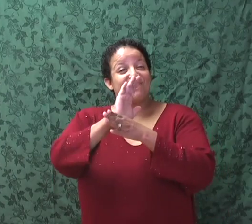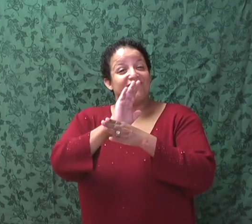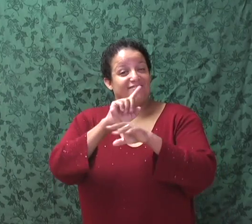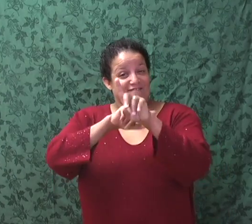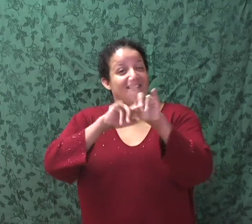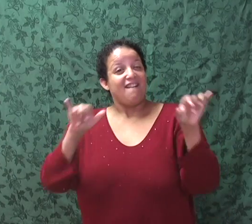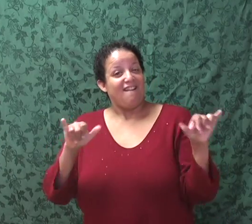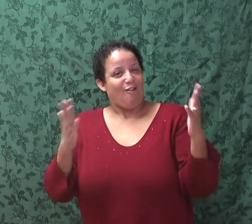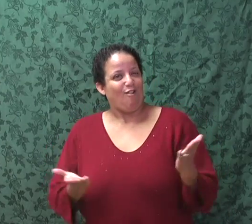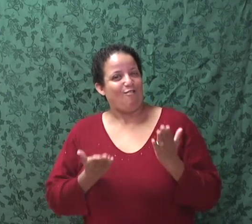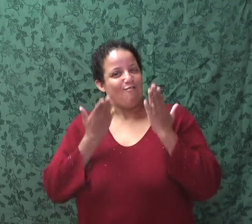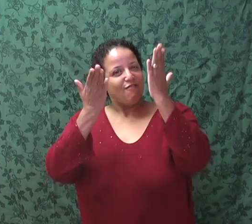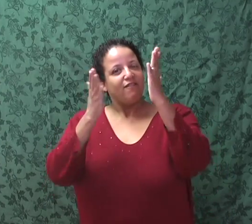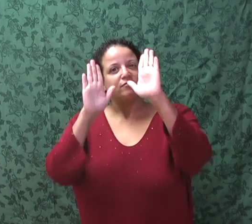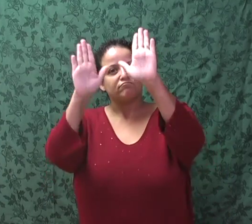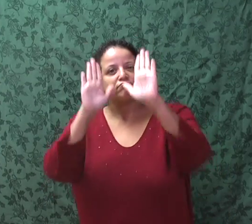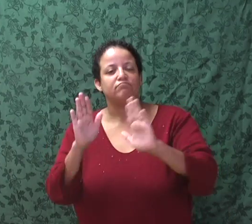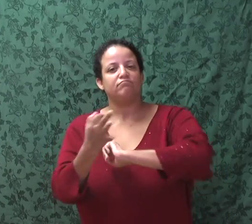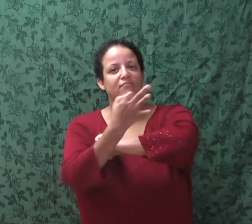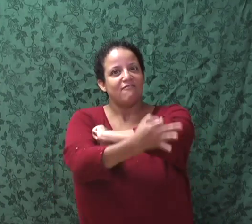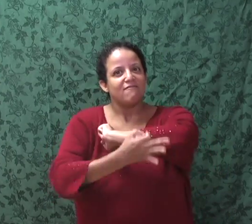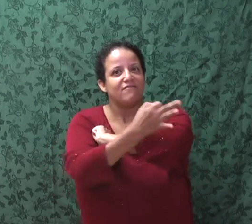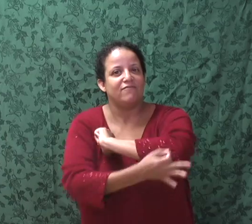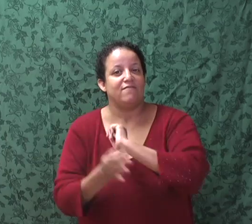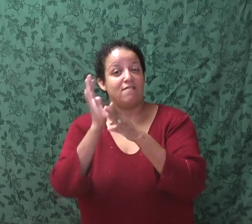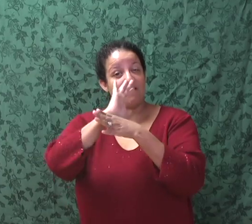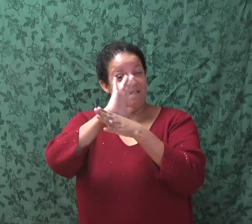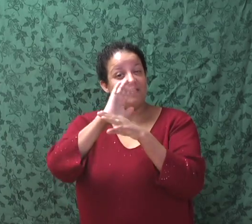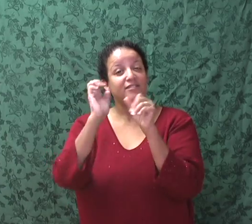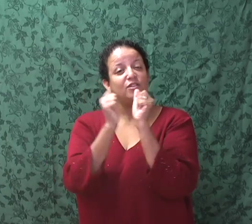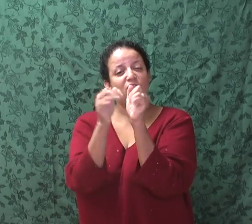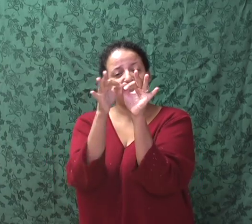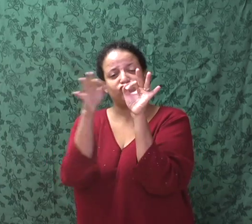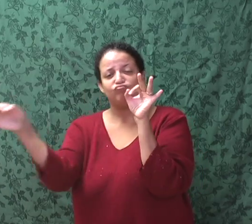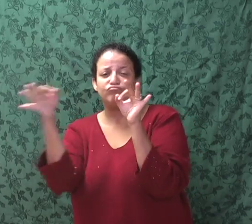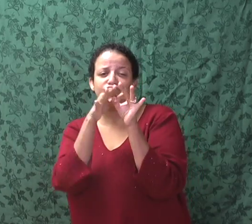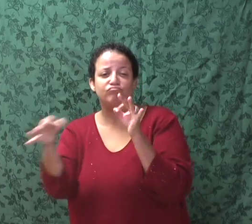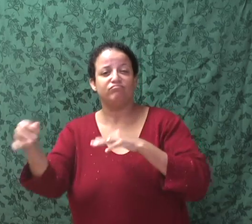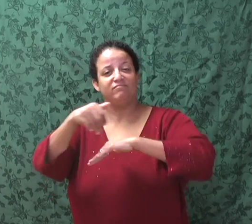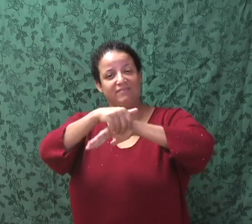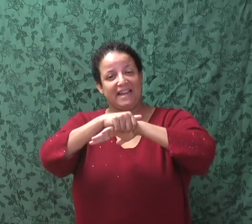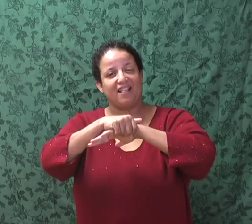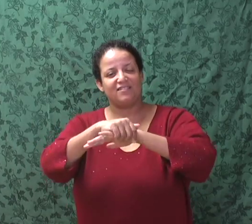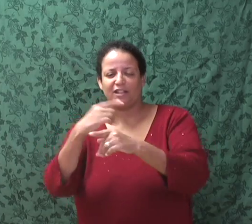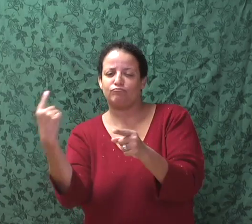The Coolidge also presents foreign films with English subtitles on a regular basis.